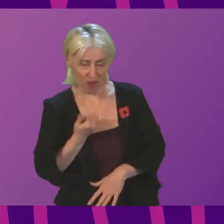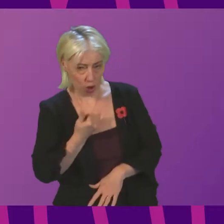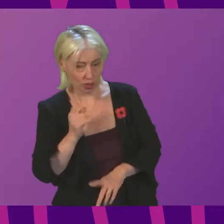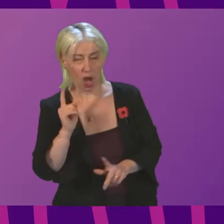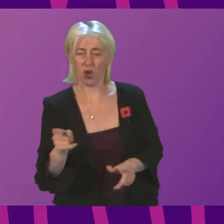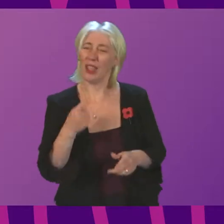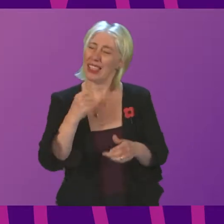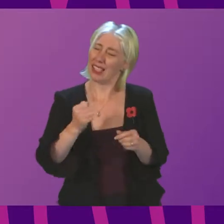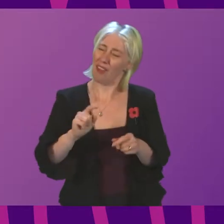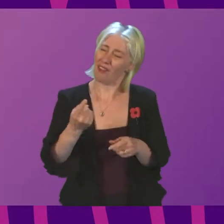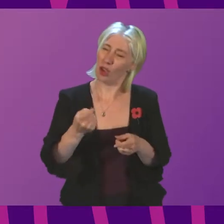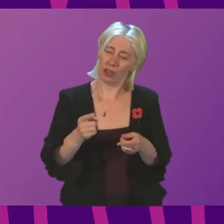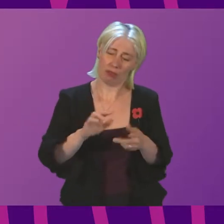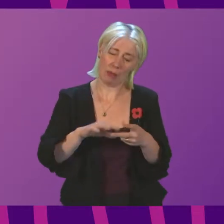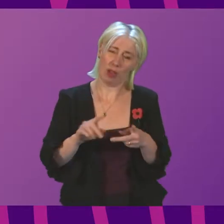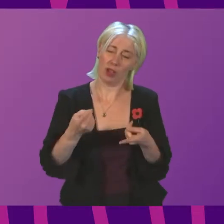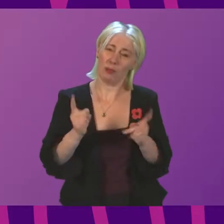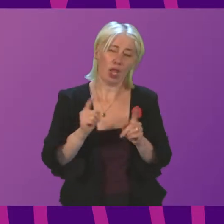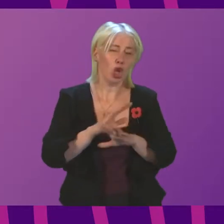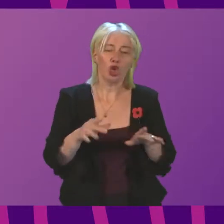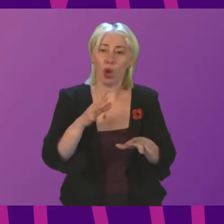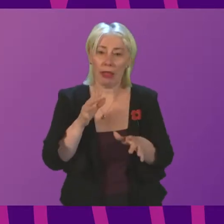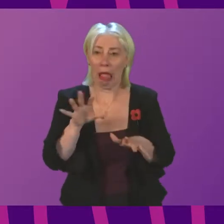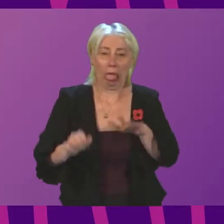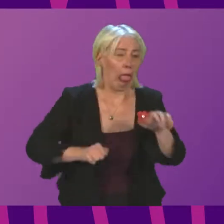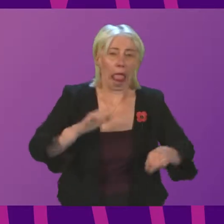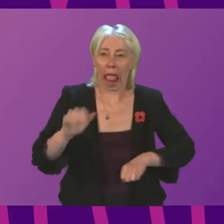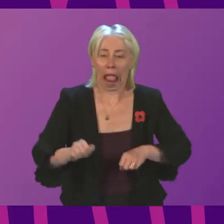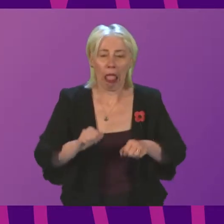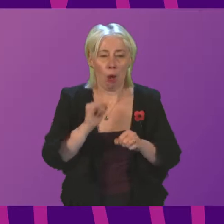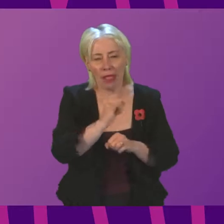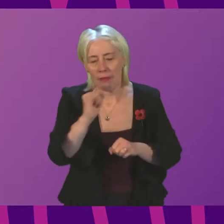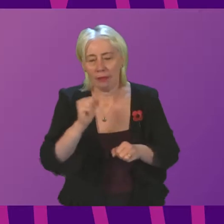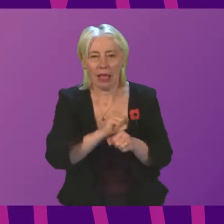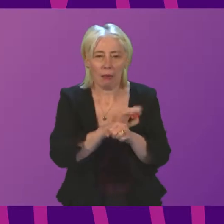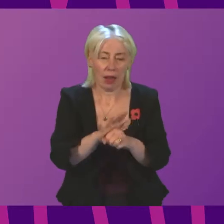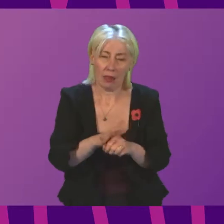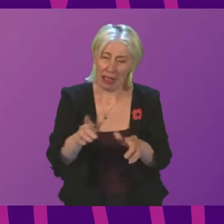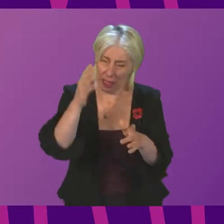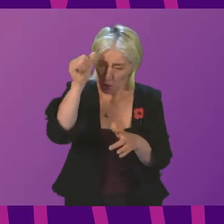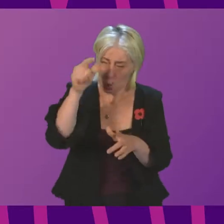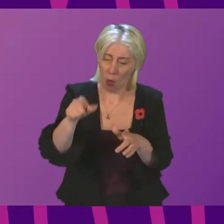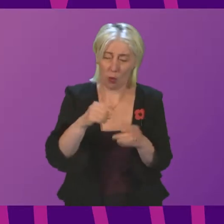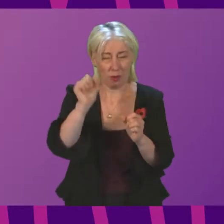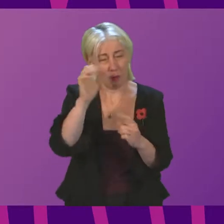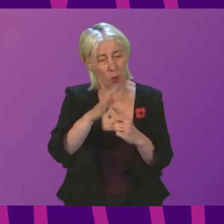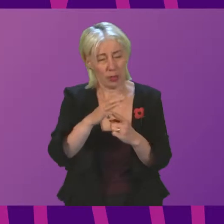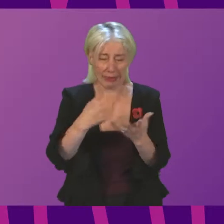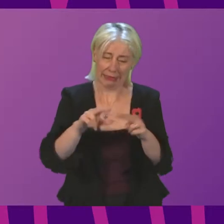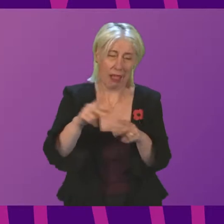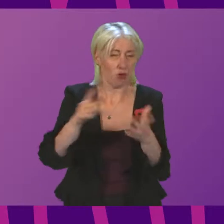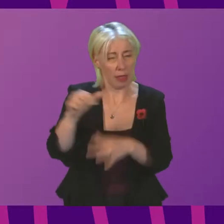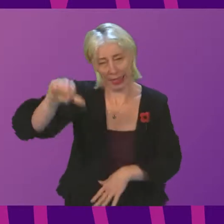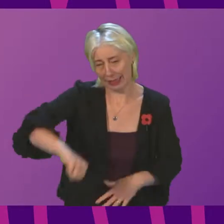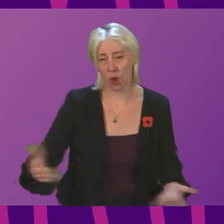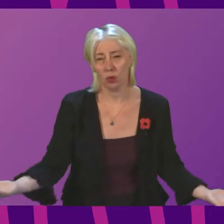stop grasping at straws, to stop blaming the pandemic and accept that his government is letting these vital staff down? Deputy First Minister.